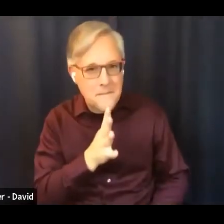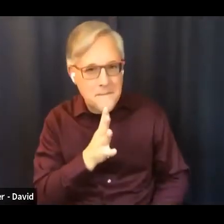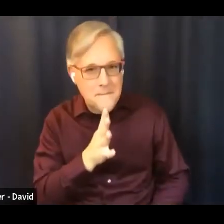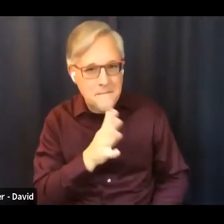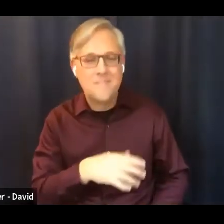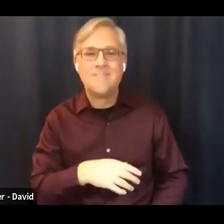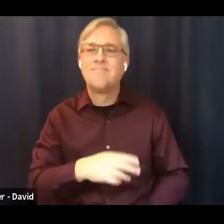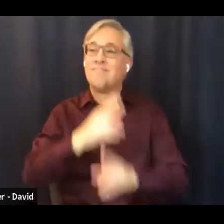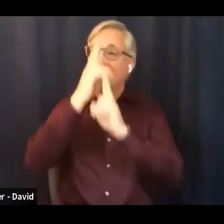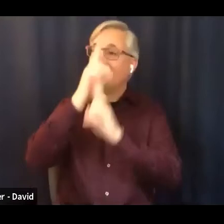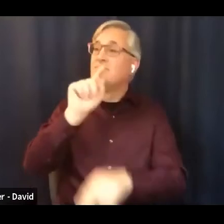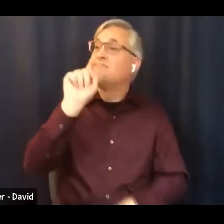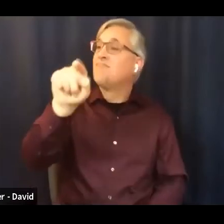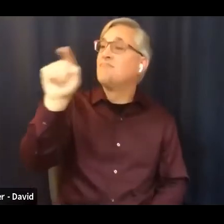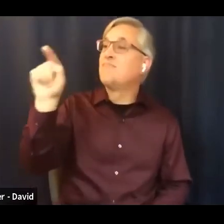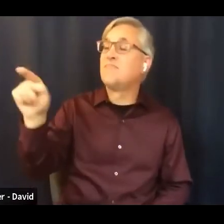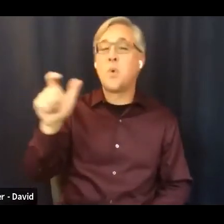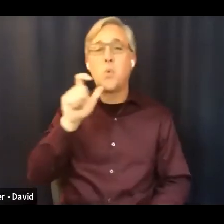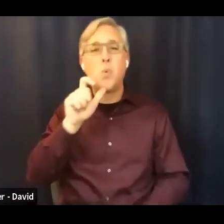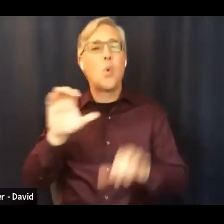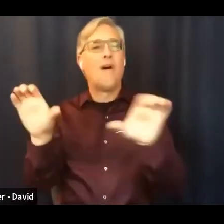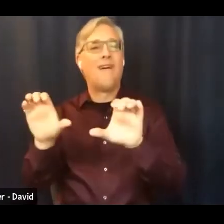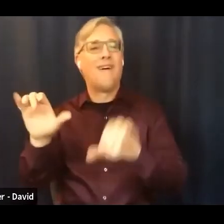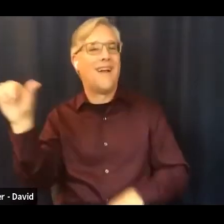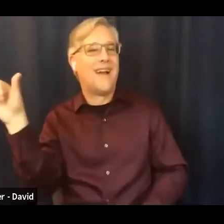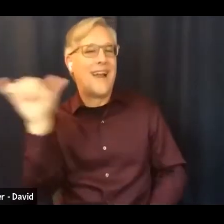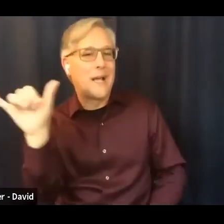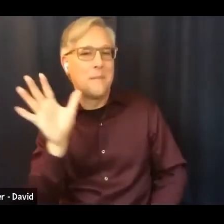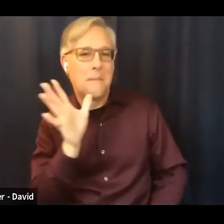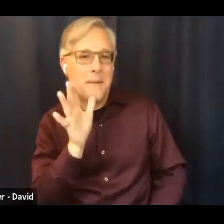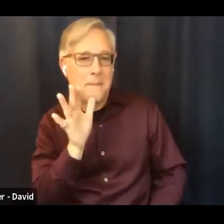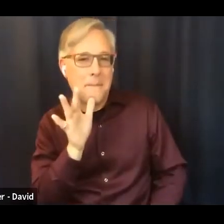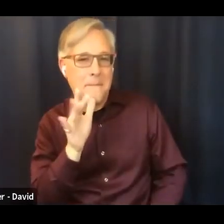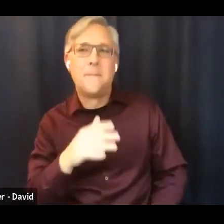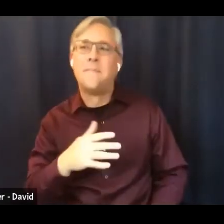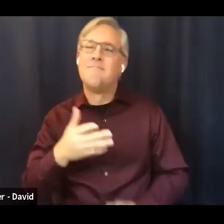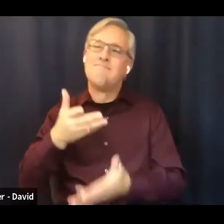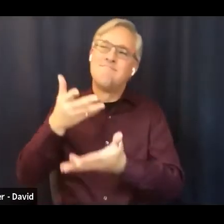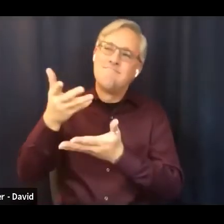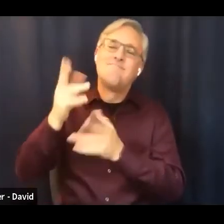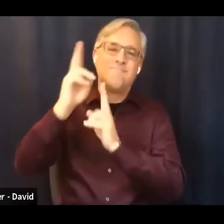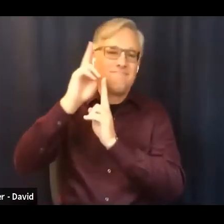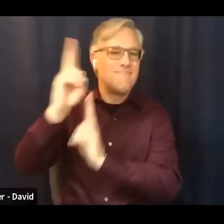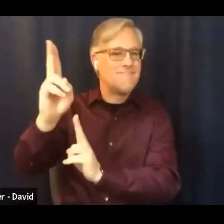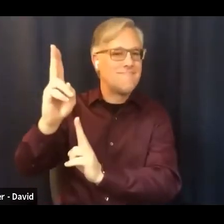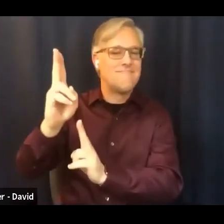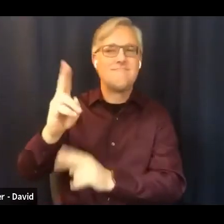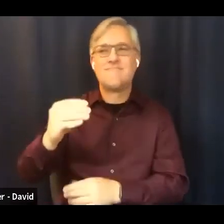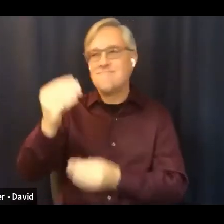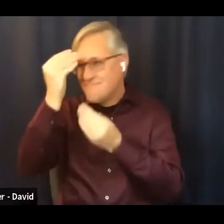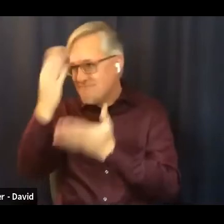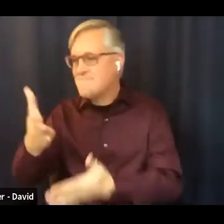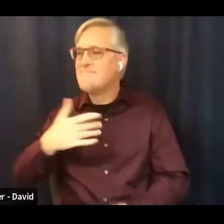have been like mothers to you let them know they are remembered